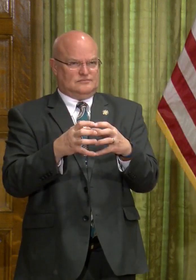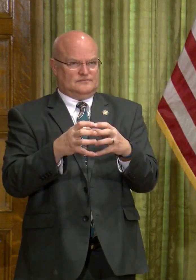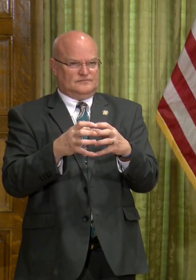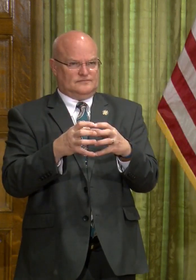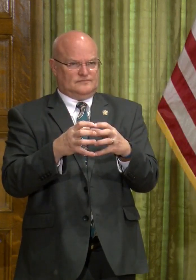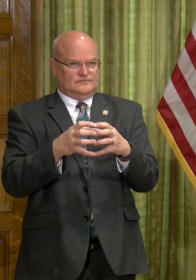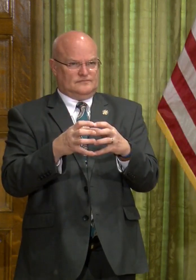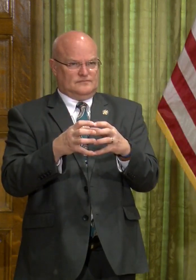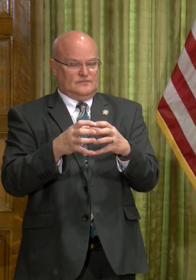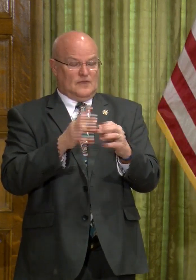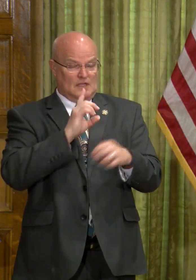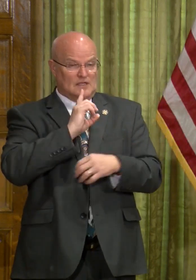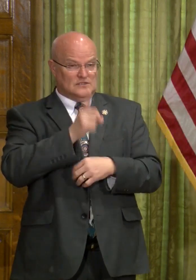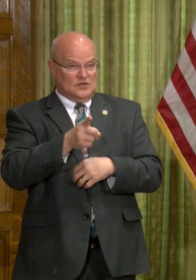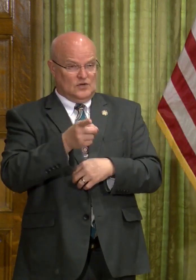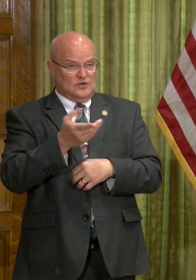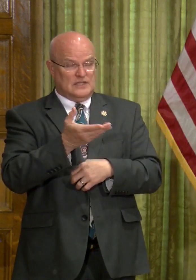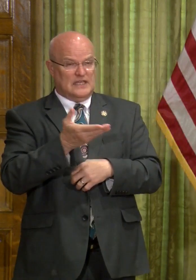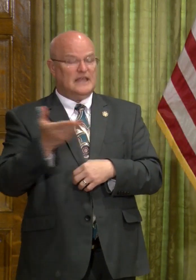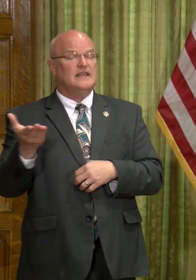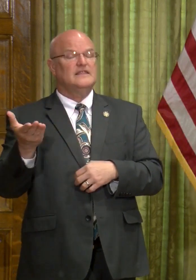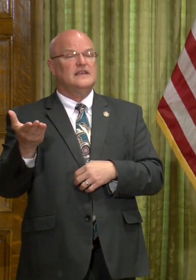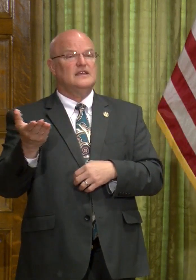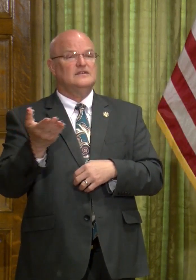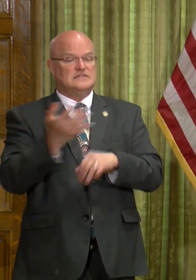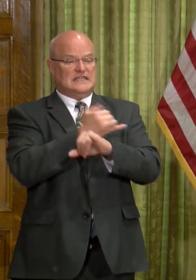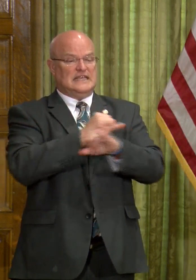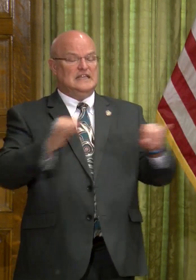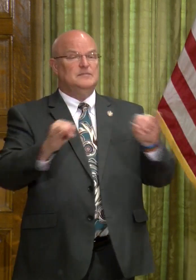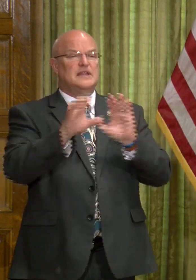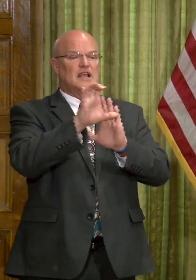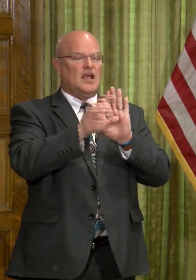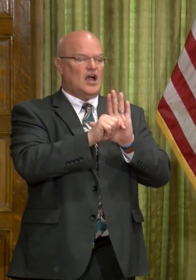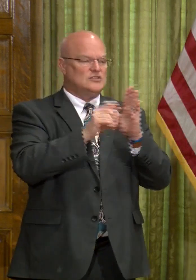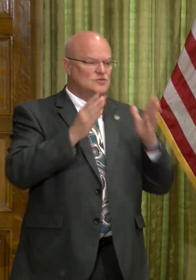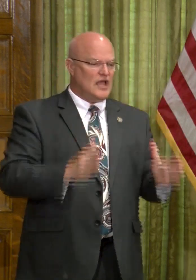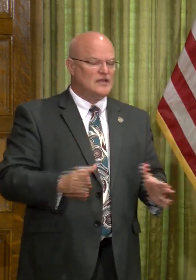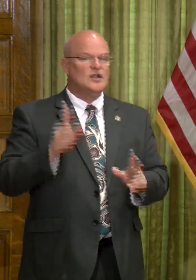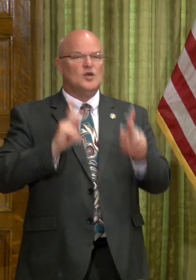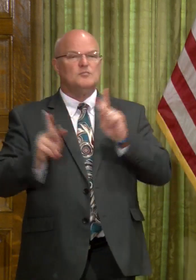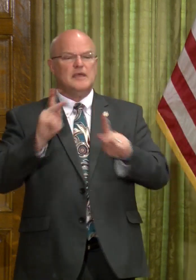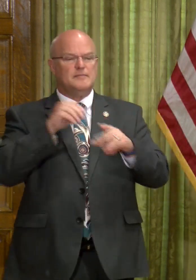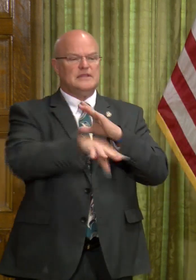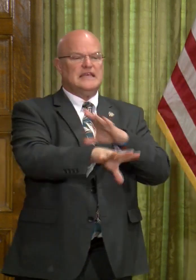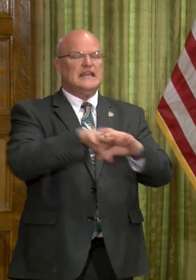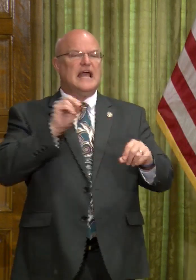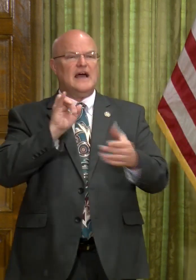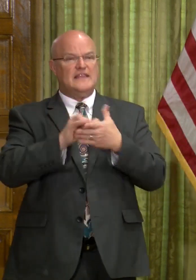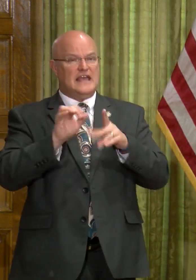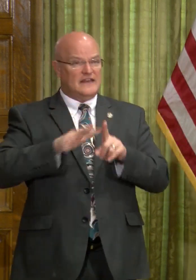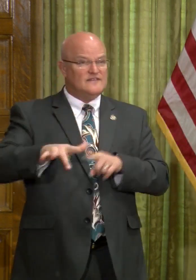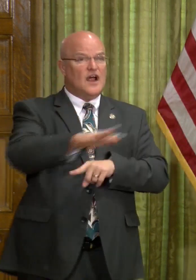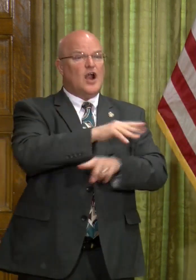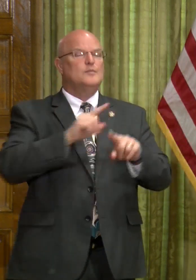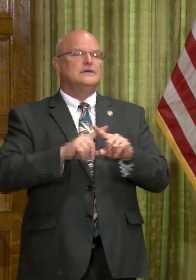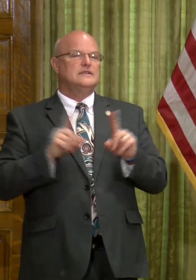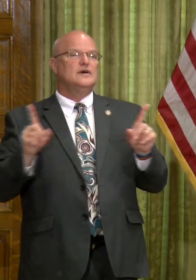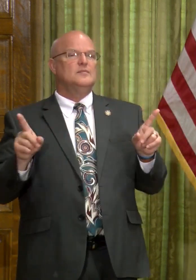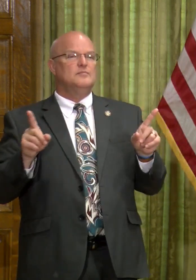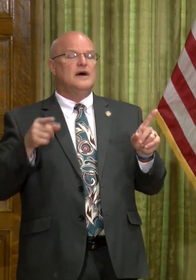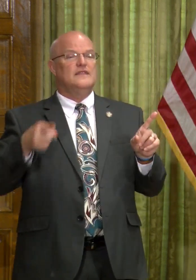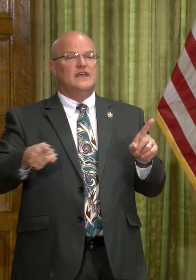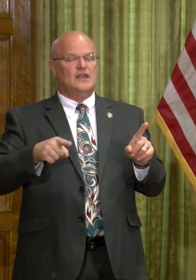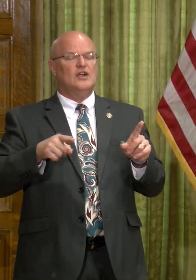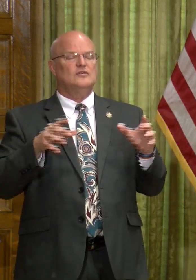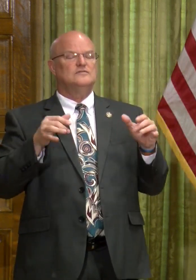setting. certainly, there's, uh, independent contractors. There's people that come in and out of that environment, but, uh, they